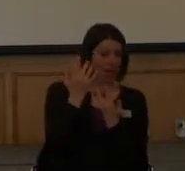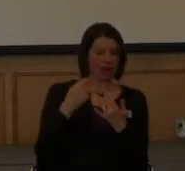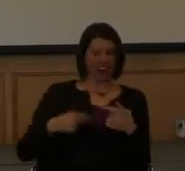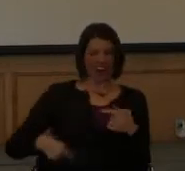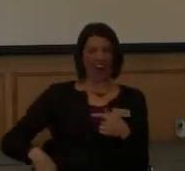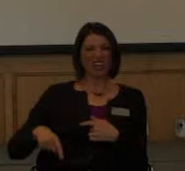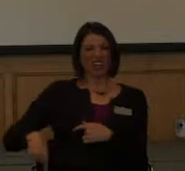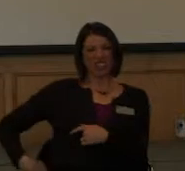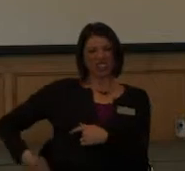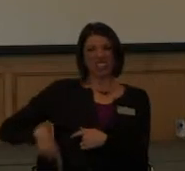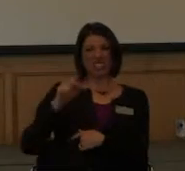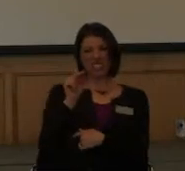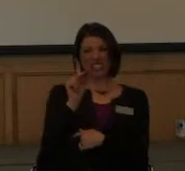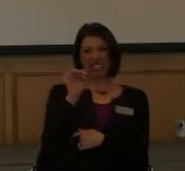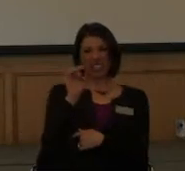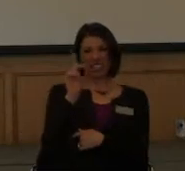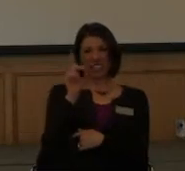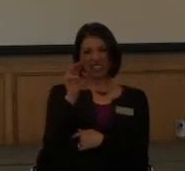Not.